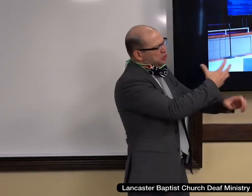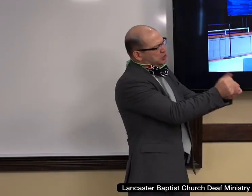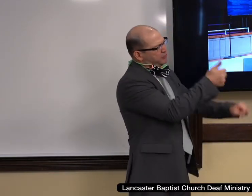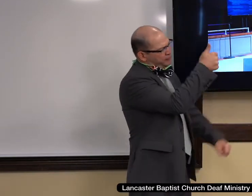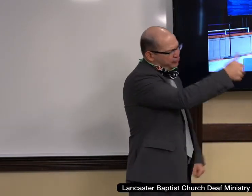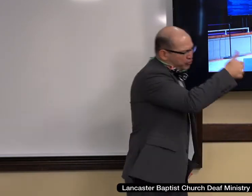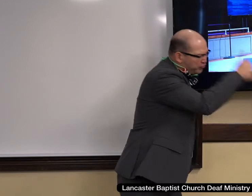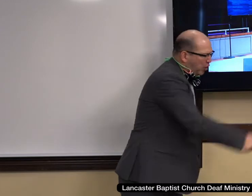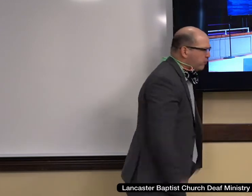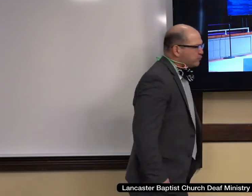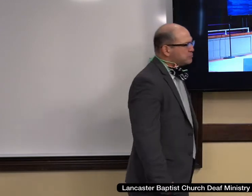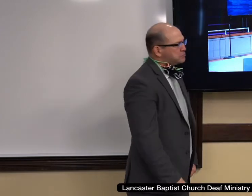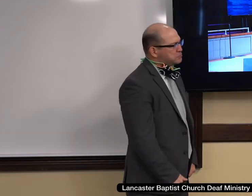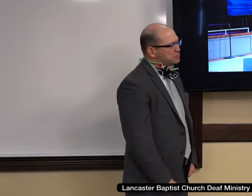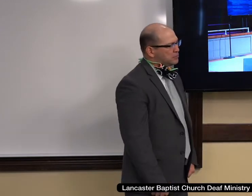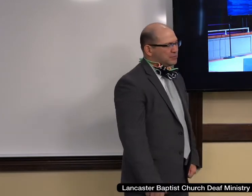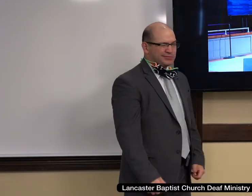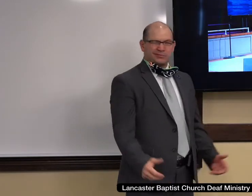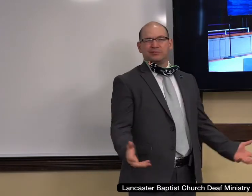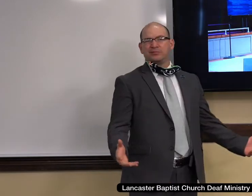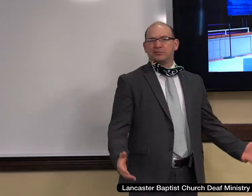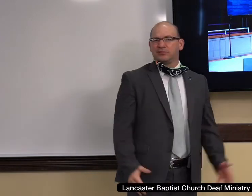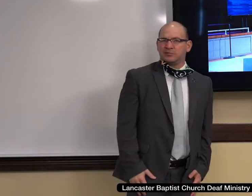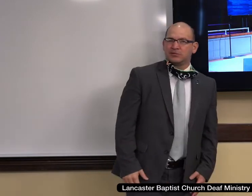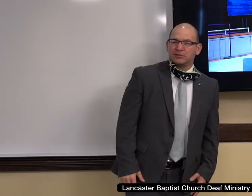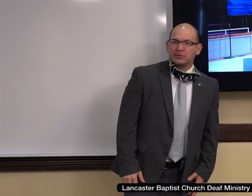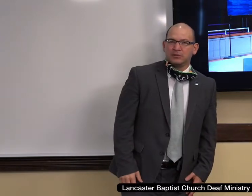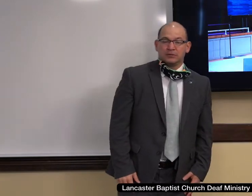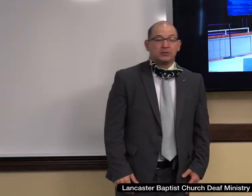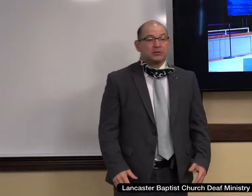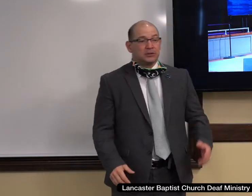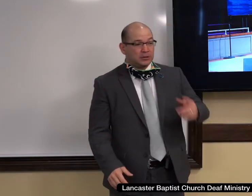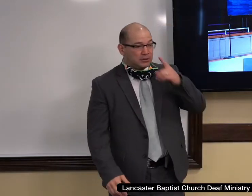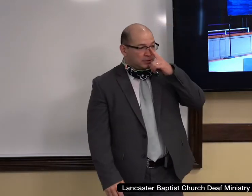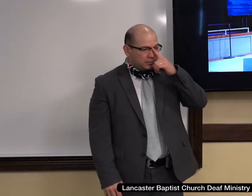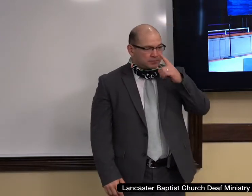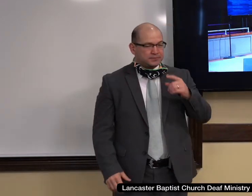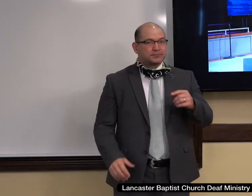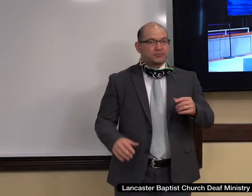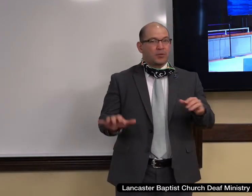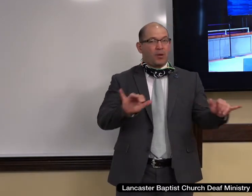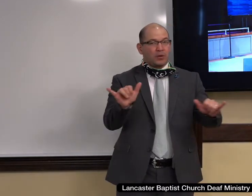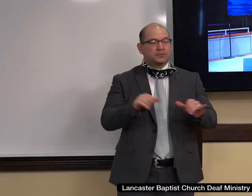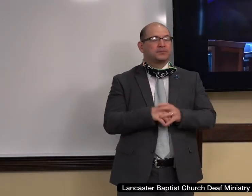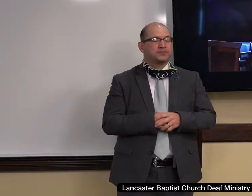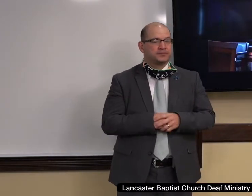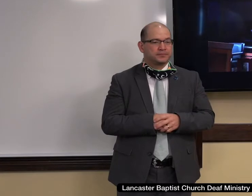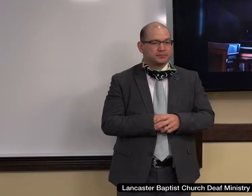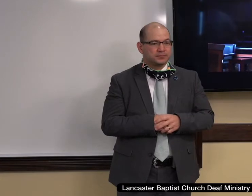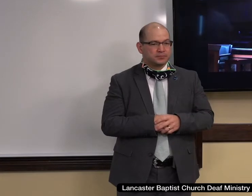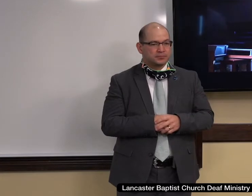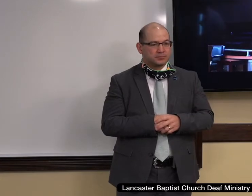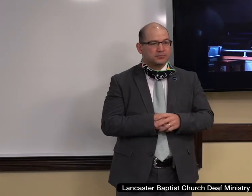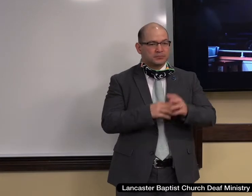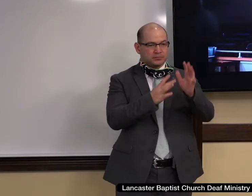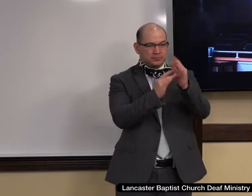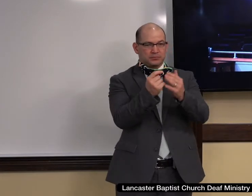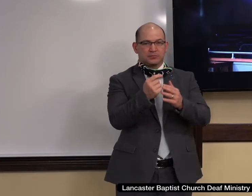And then finally, from God's standpoint, and we're going to see this repeatedly in scripture, uh, men everywhere need to repent